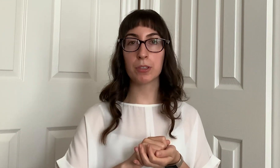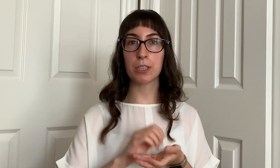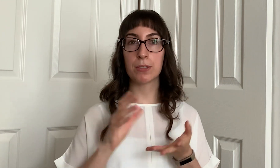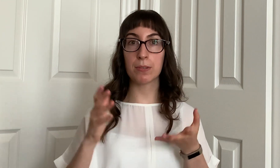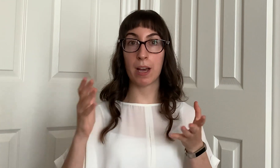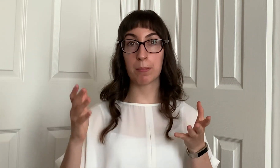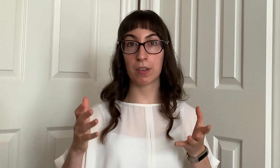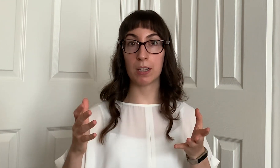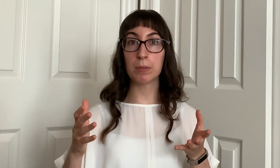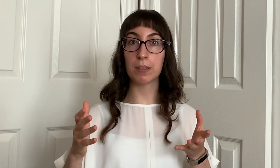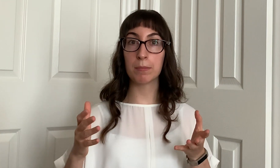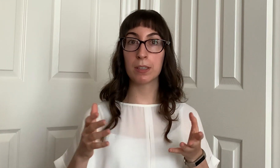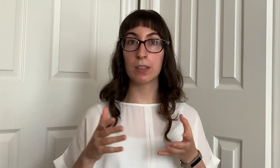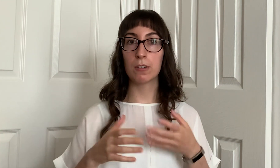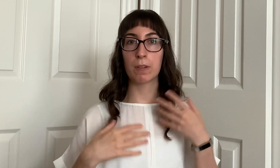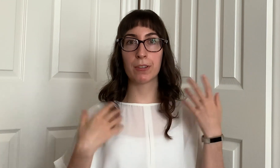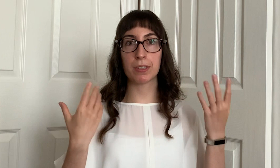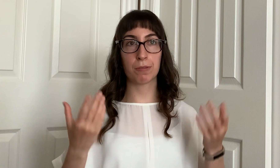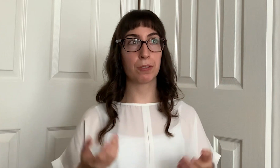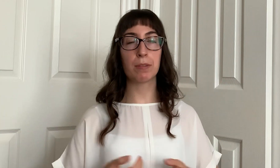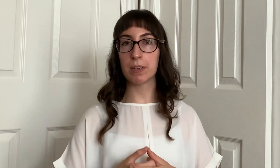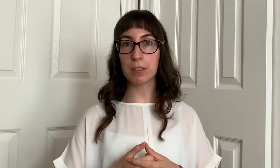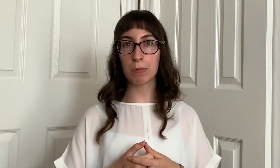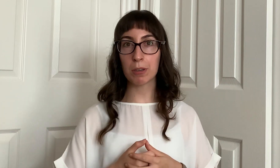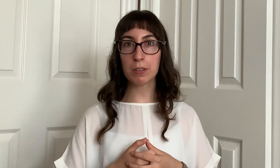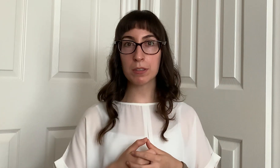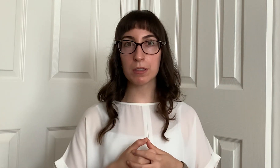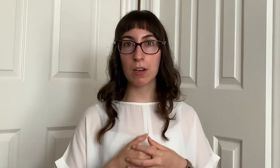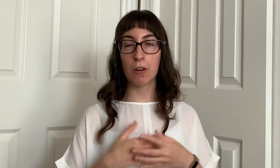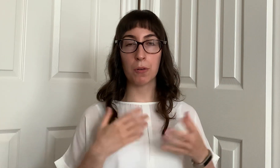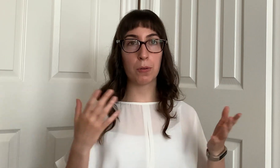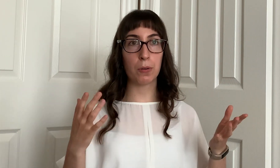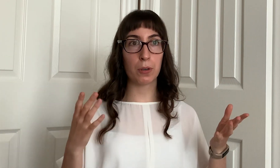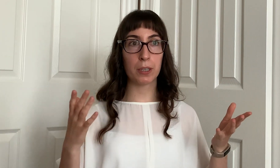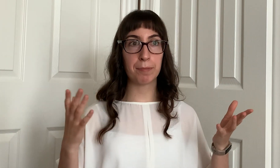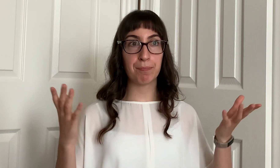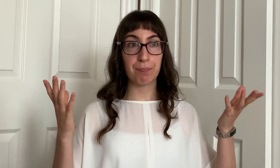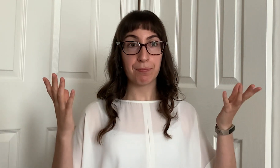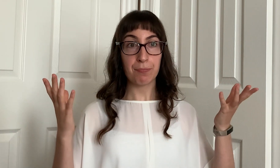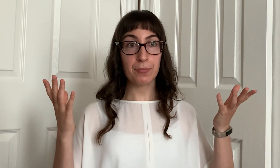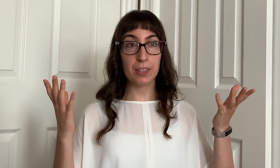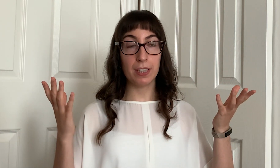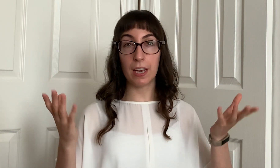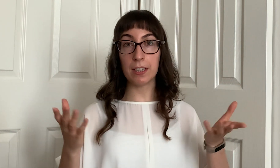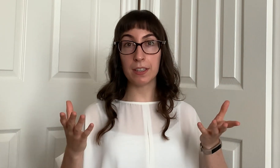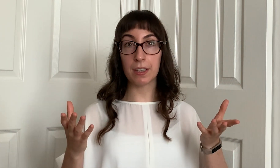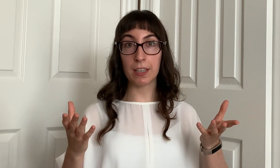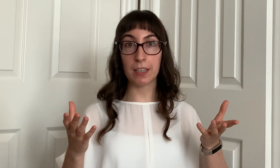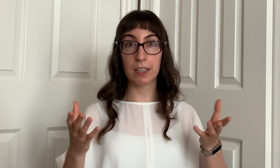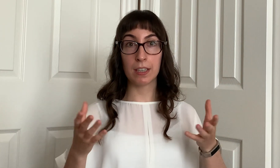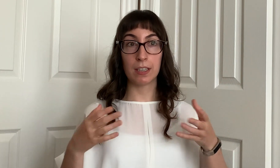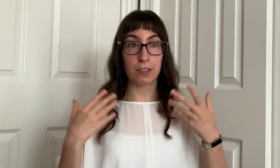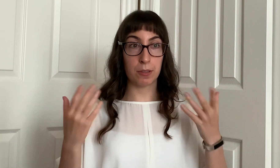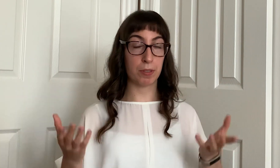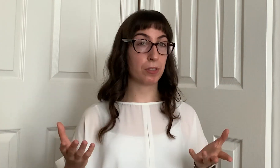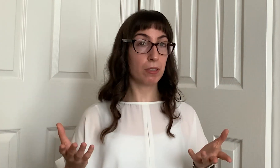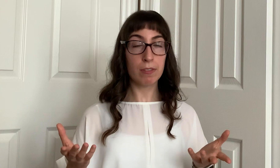solution to that problem whether it's a free resource or anything in terms of